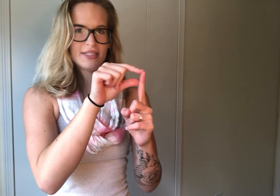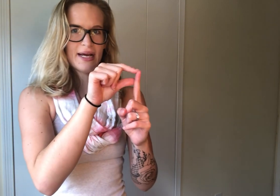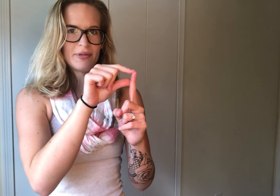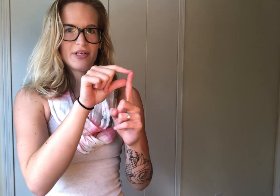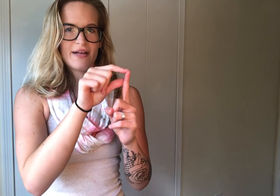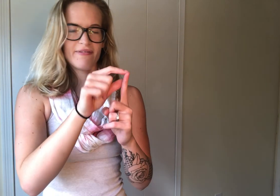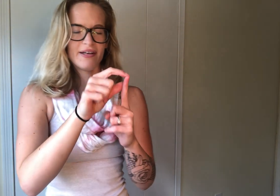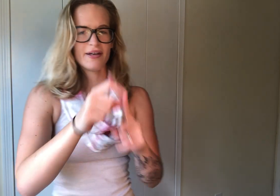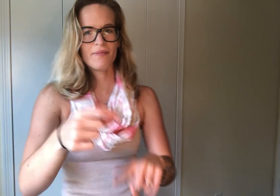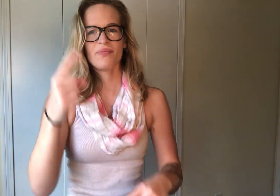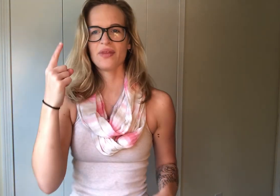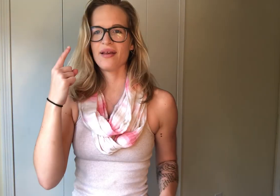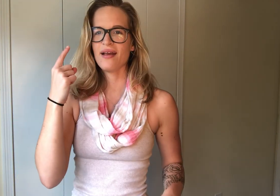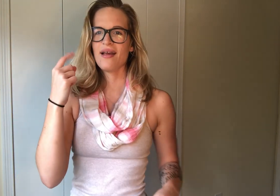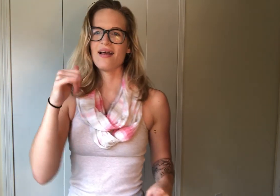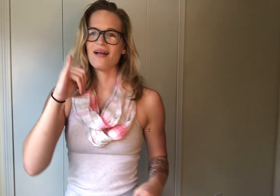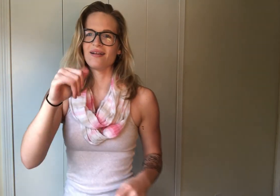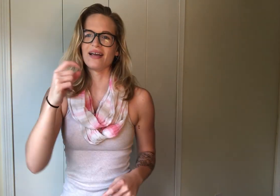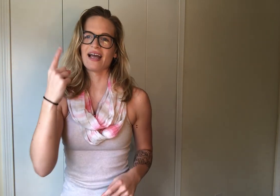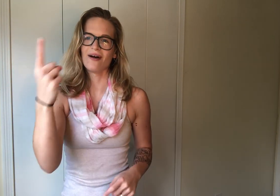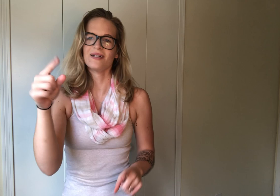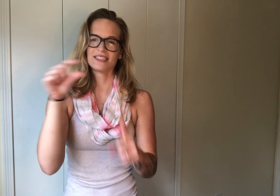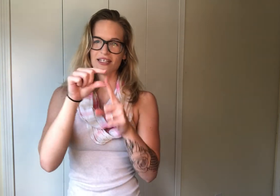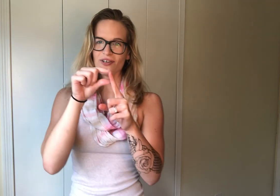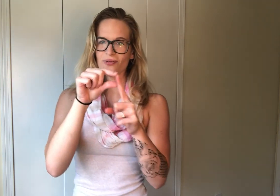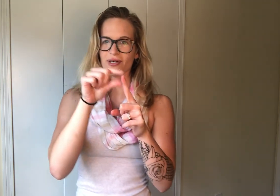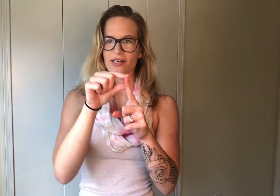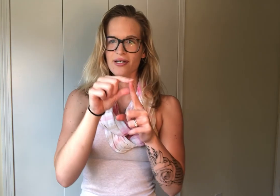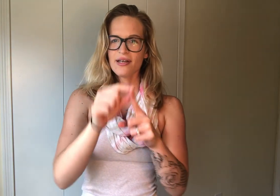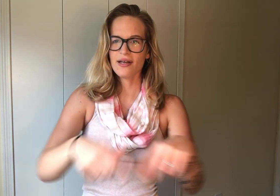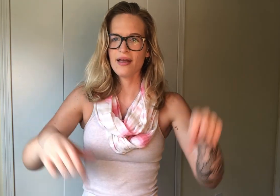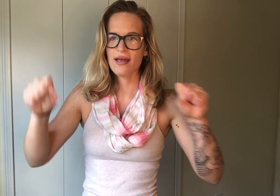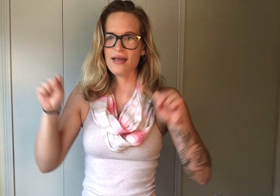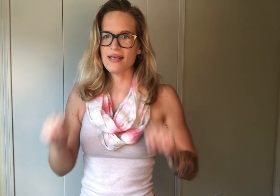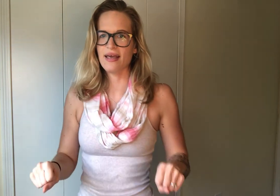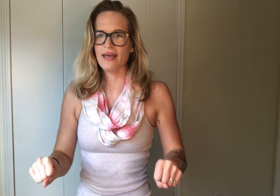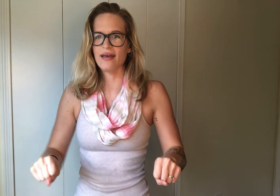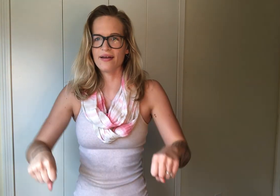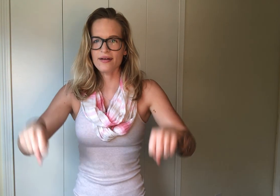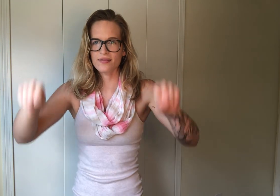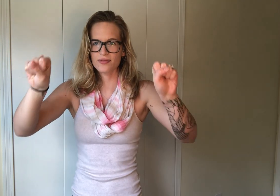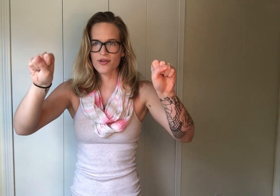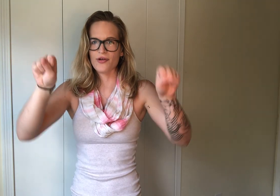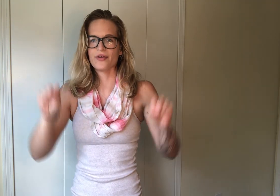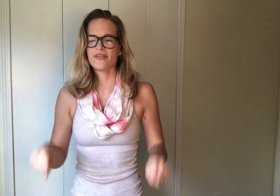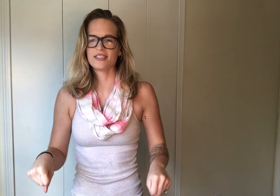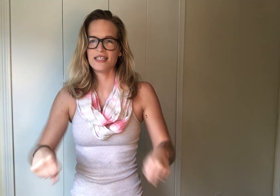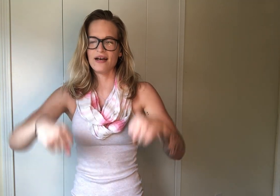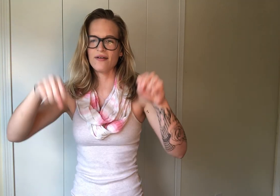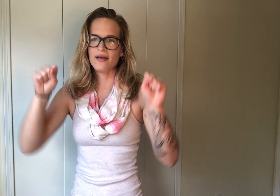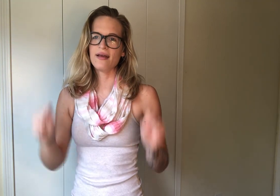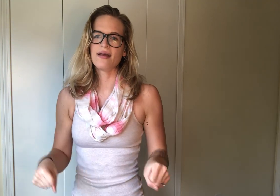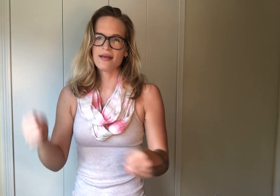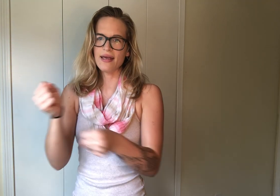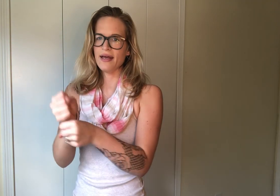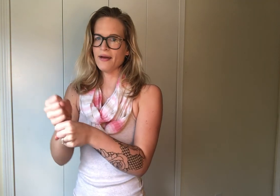tapping to that finger. Like how a single word can, throw your fist down, can